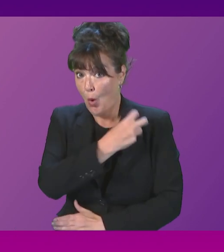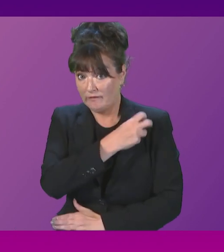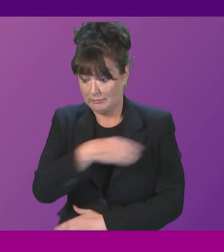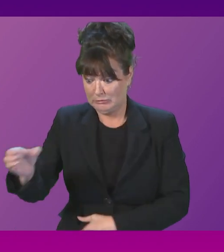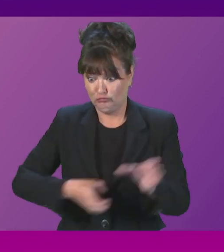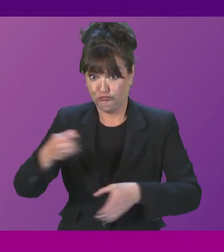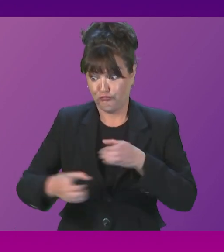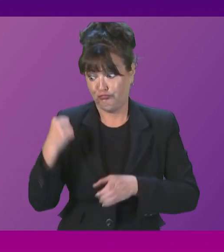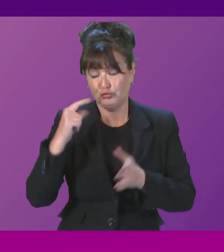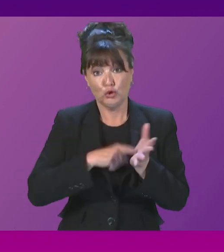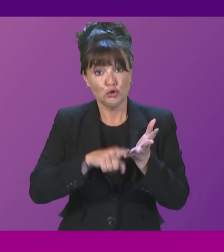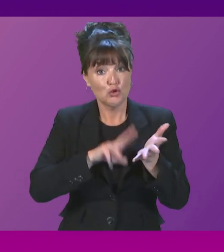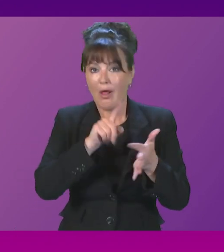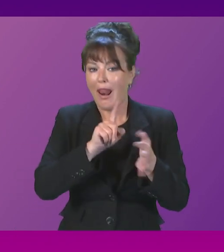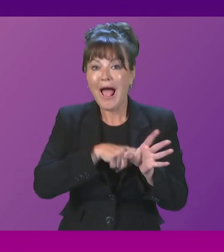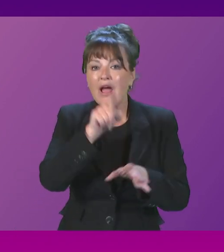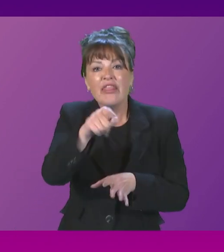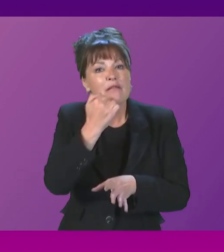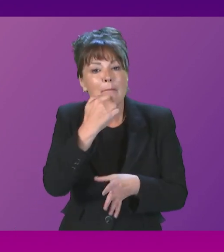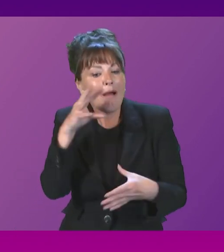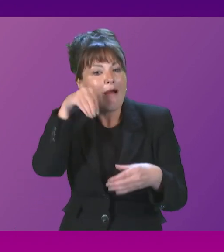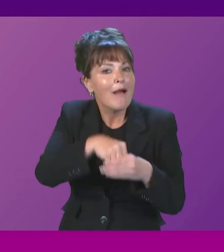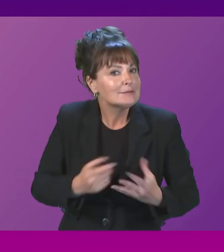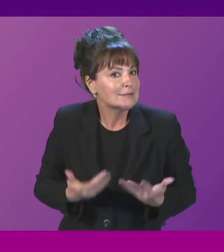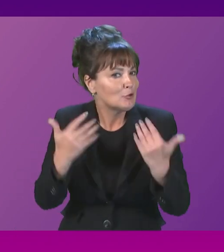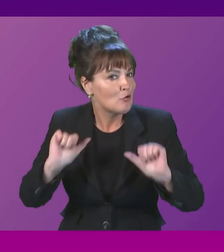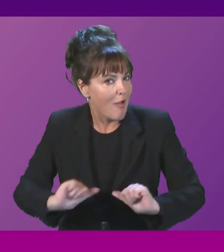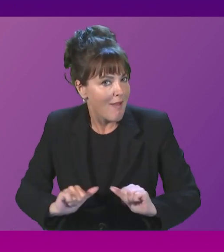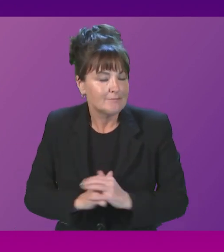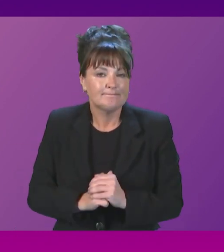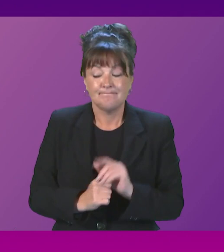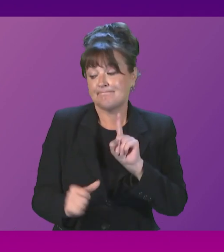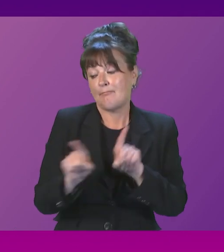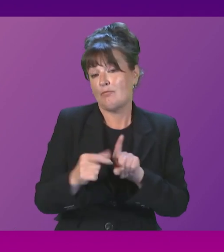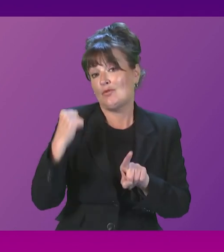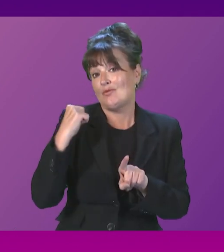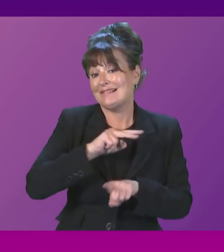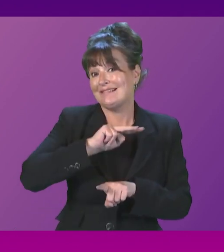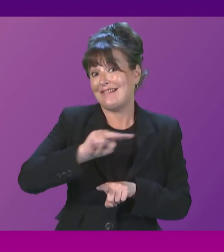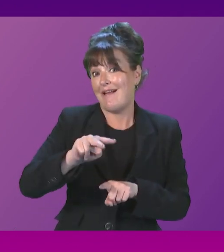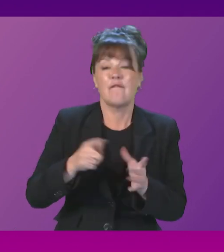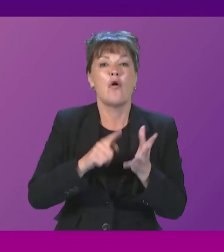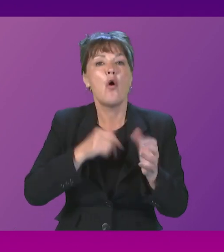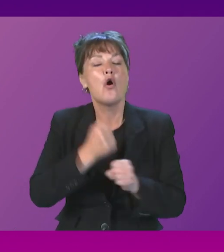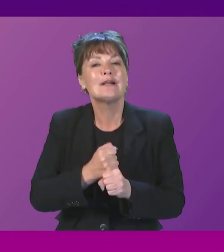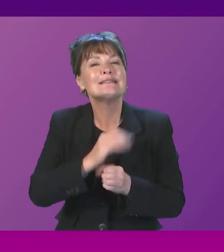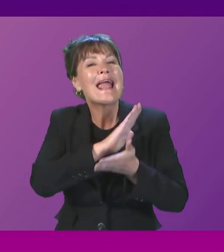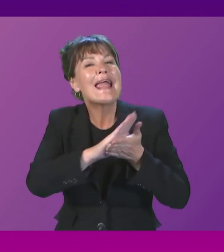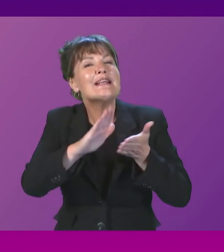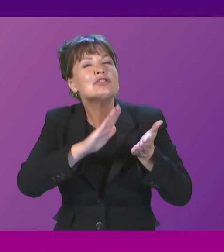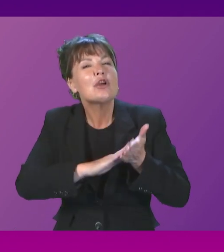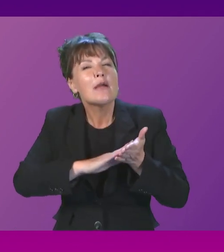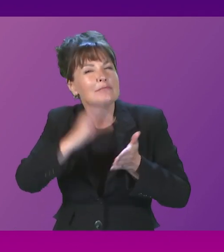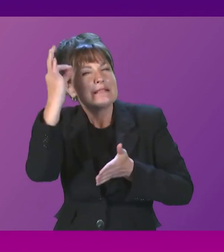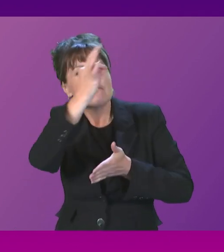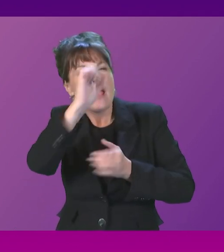reflected in the statistics that have been quoted. On the 2nd of August, HM Inspectorate of Constabulary in Scotland published